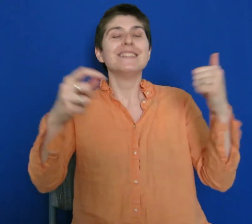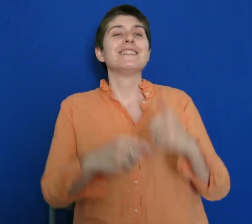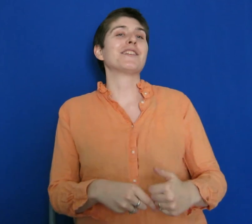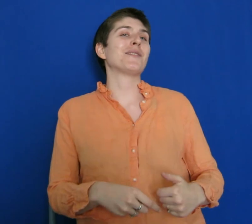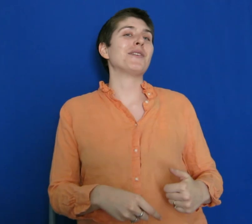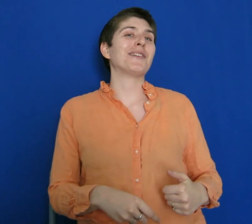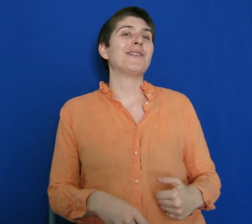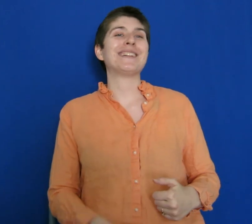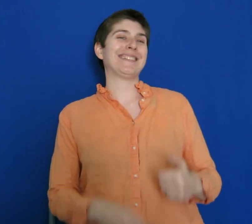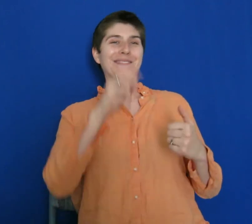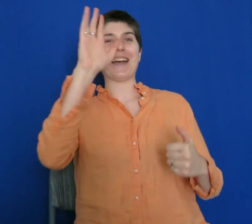Thanks so much, everyone. Bye.